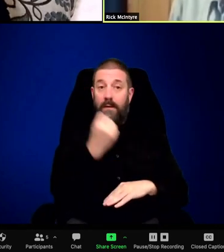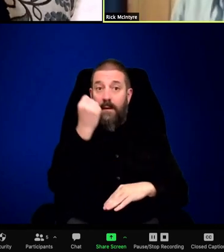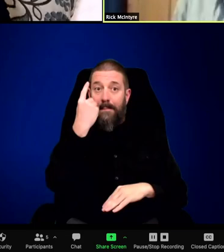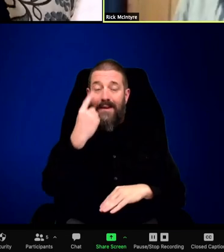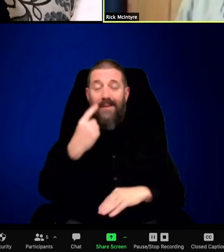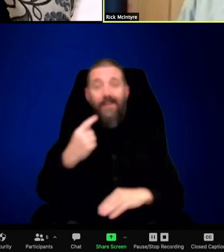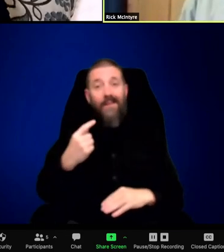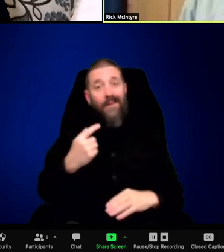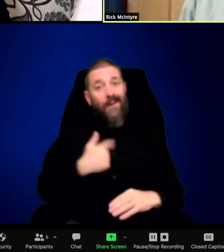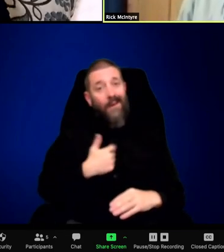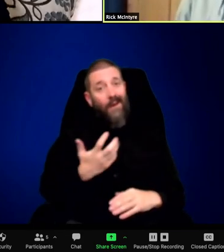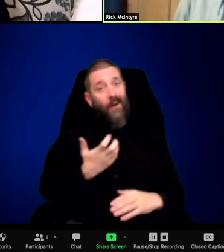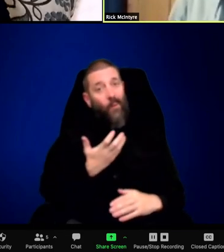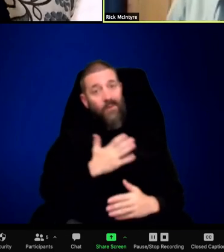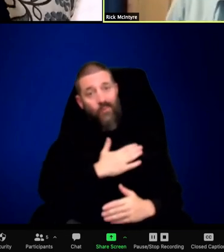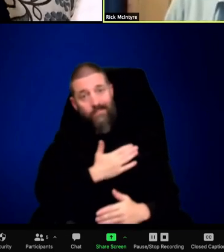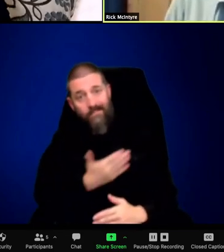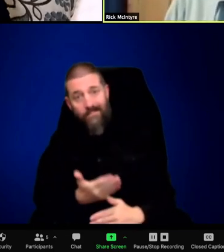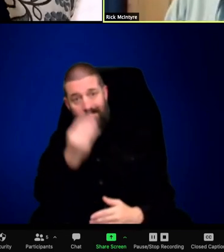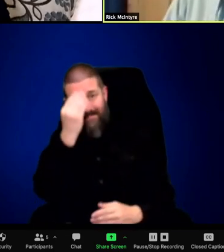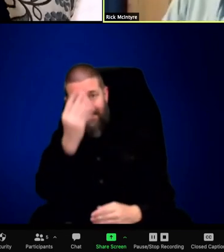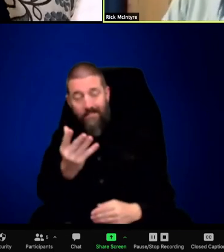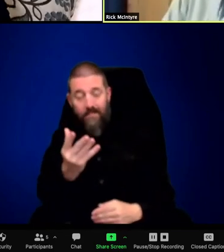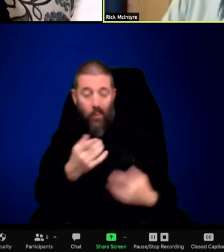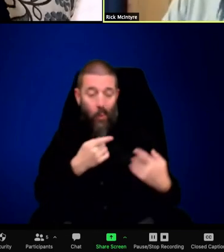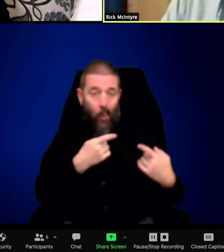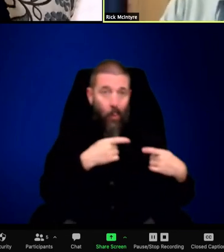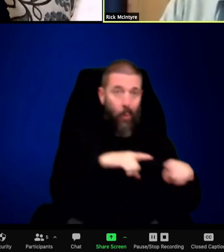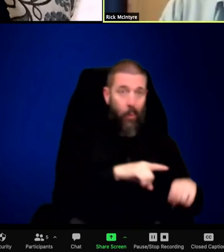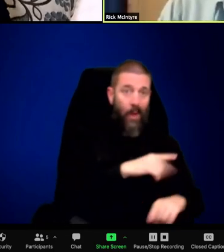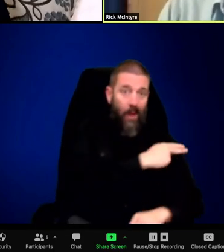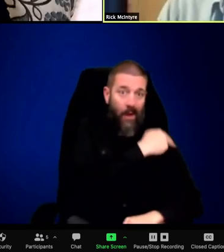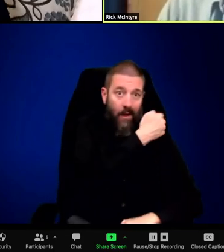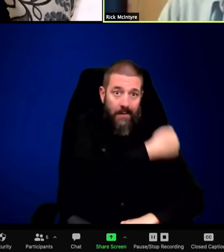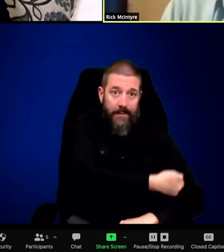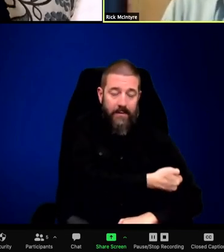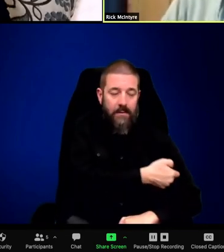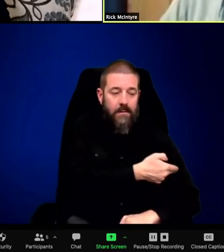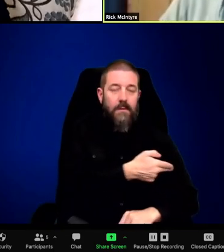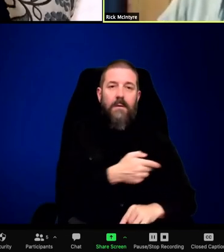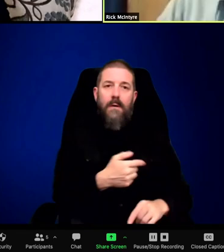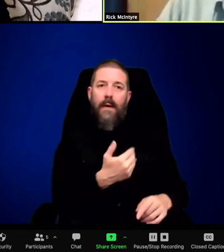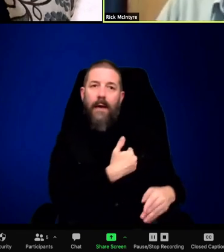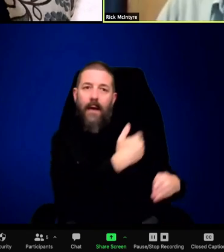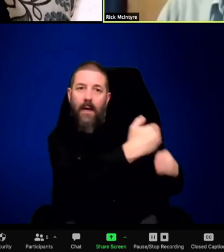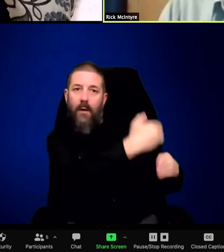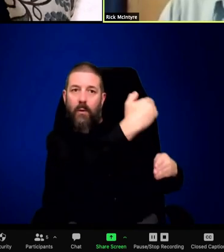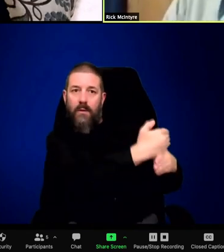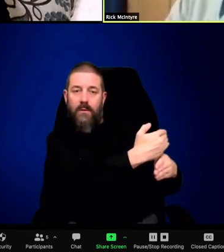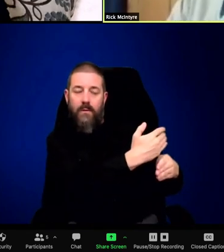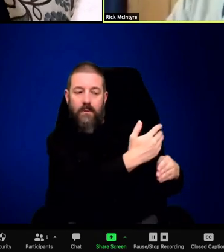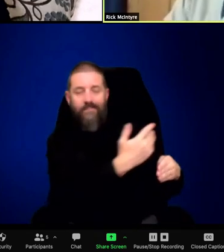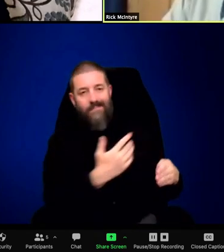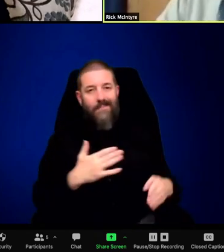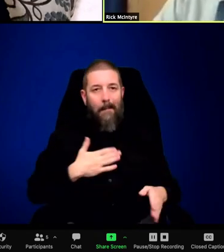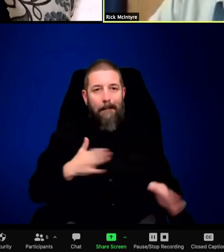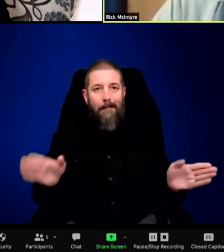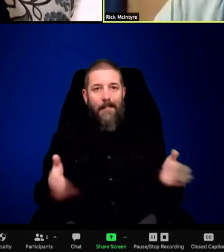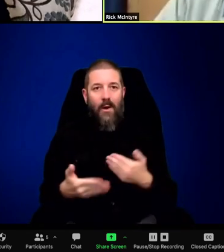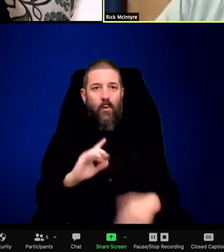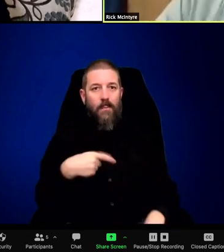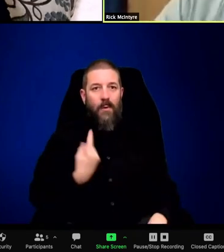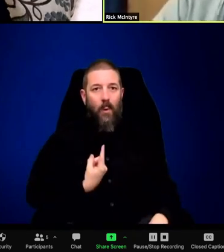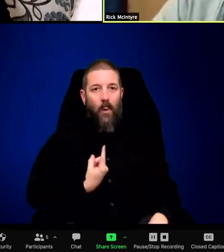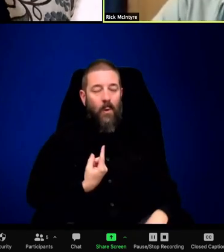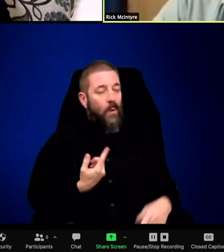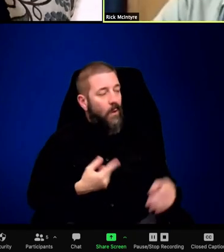it went perfectly, I had no problems, no issues at all. I accepted the fact